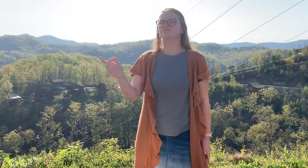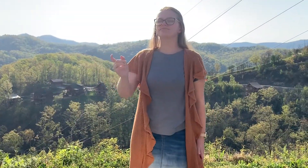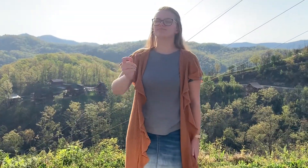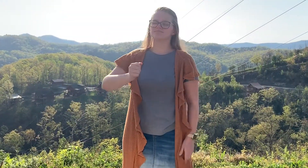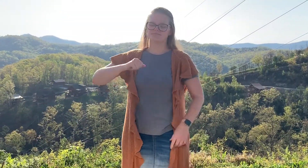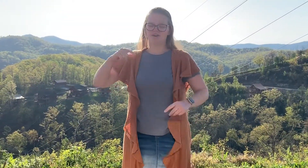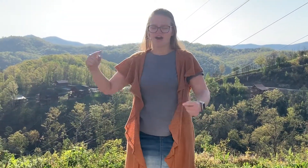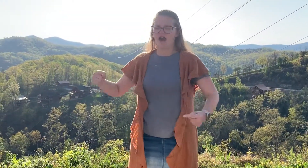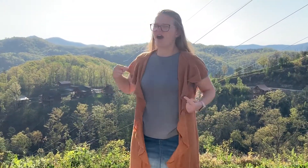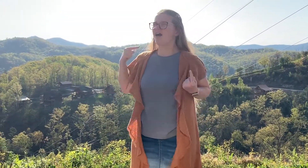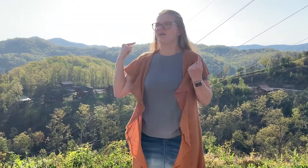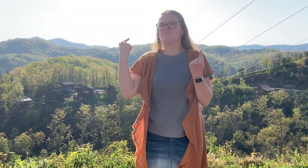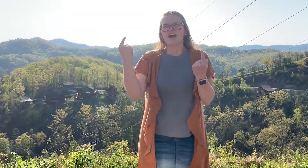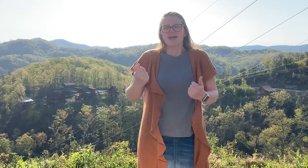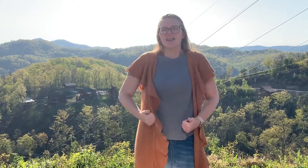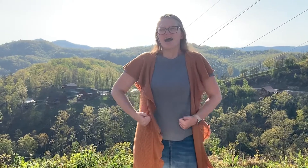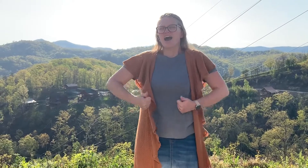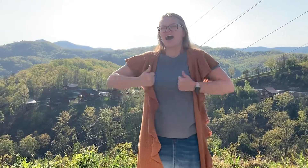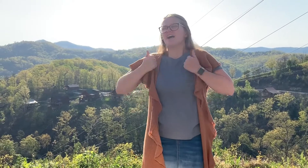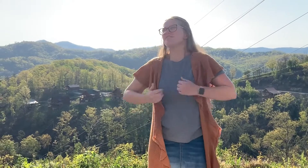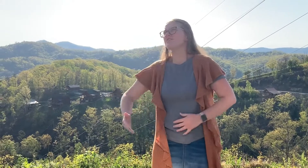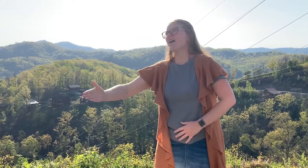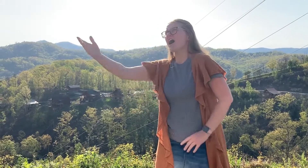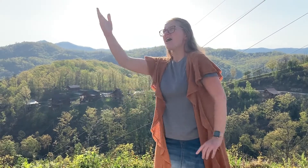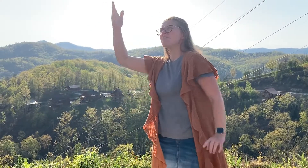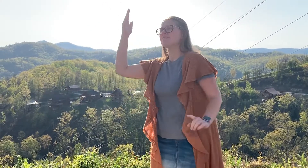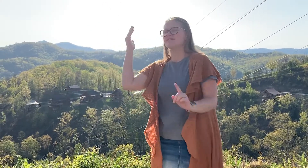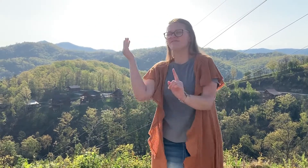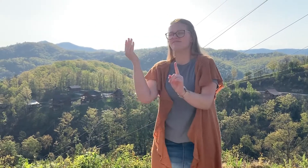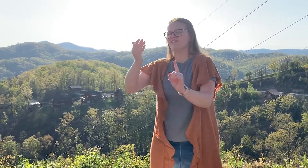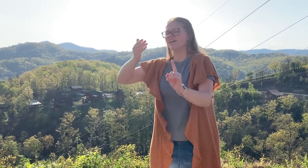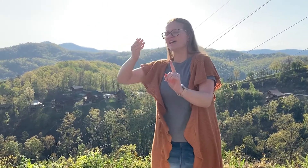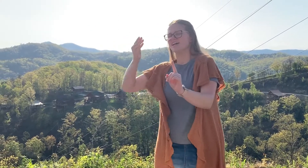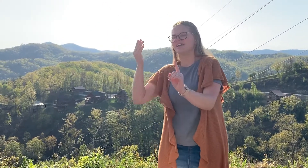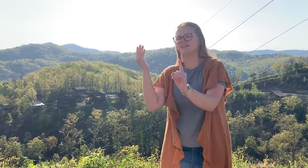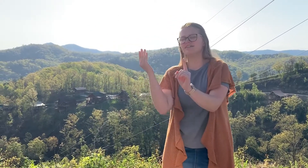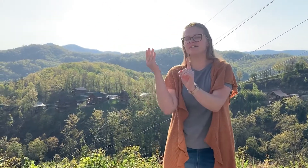Cause all my life you have been faithful.